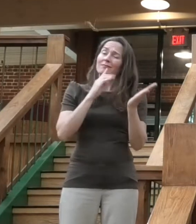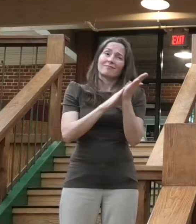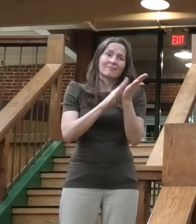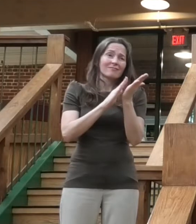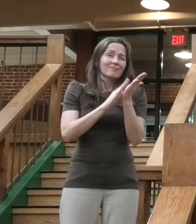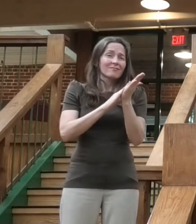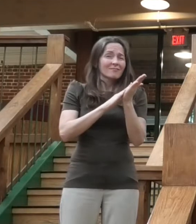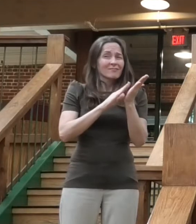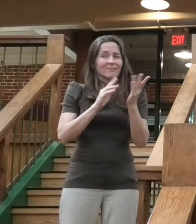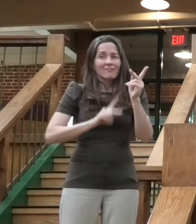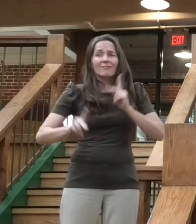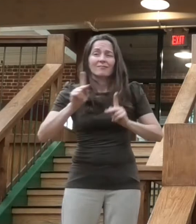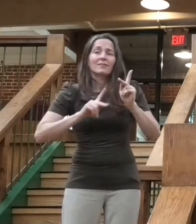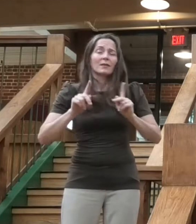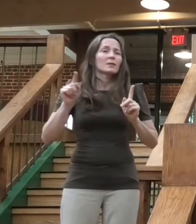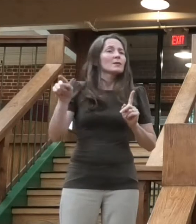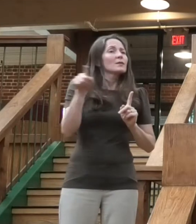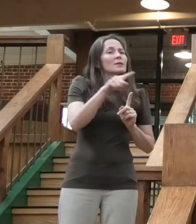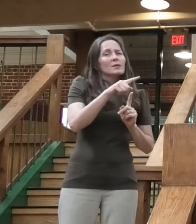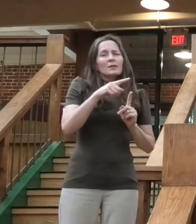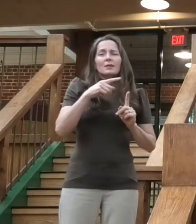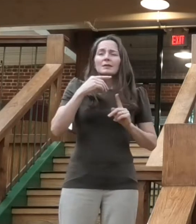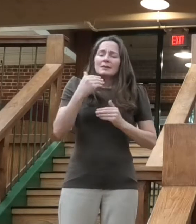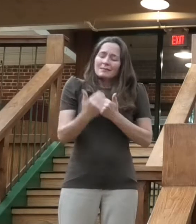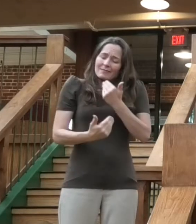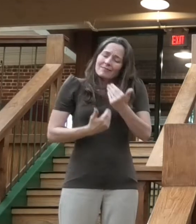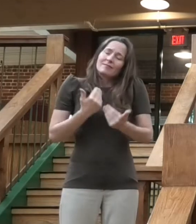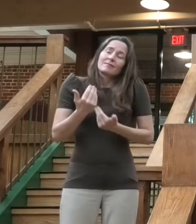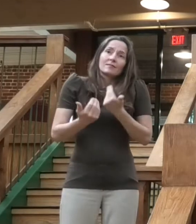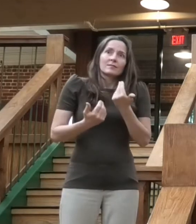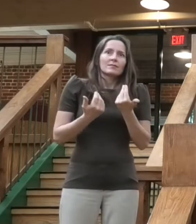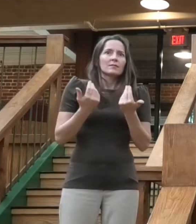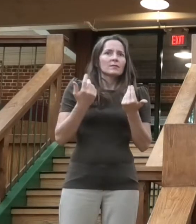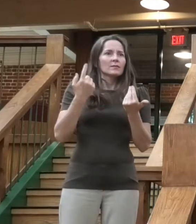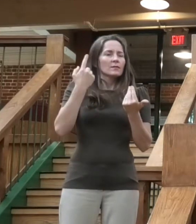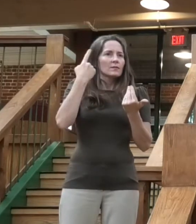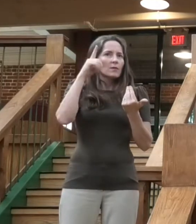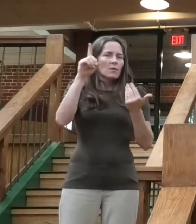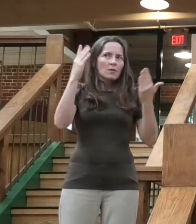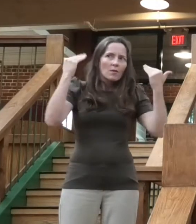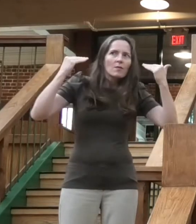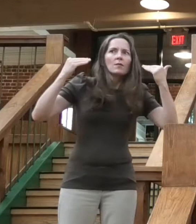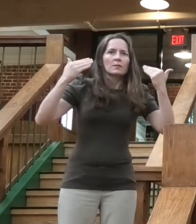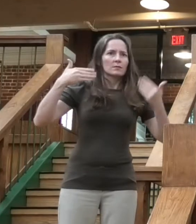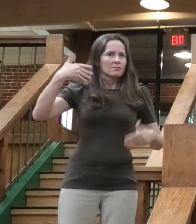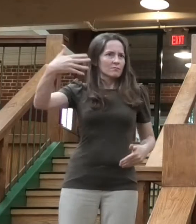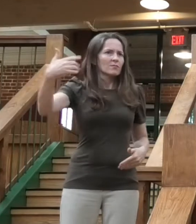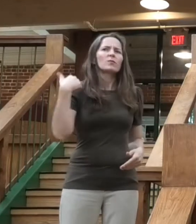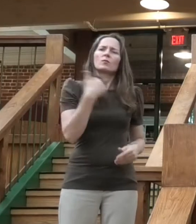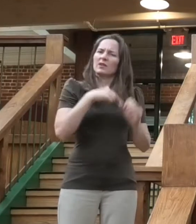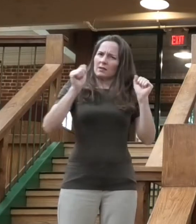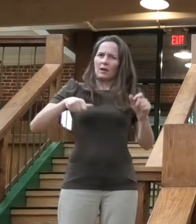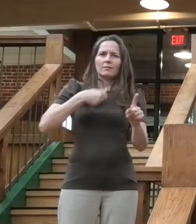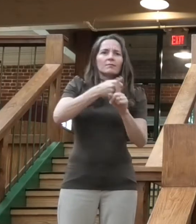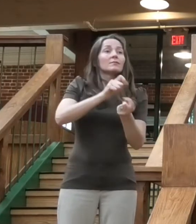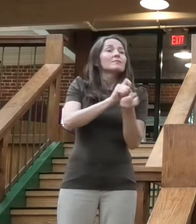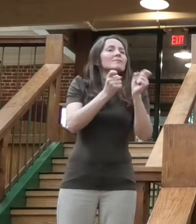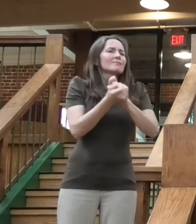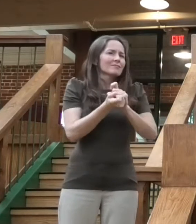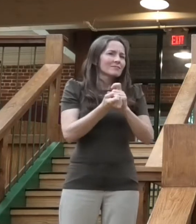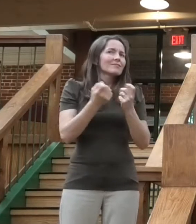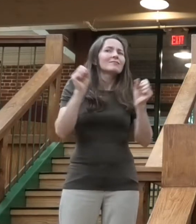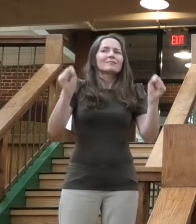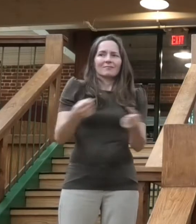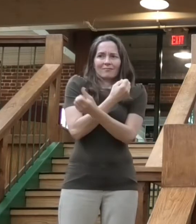that we will make an impact and save lives. And that's why we're here today, to